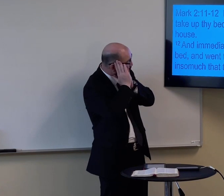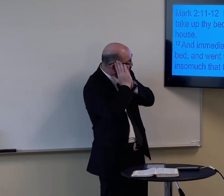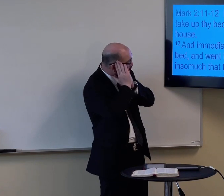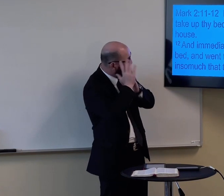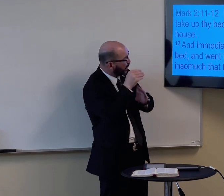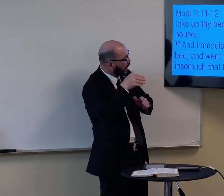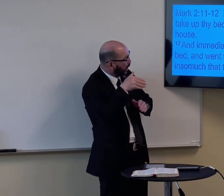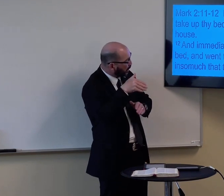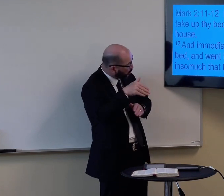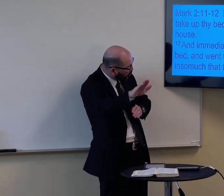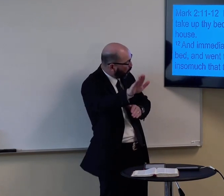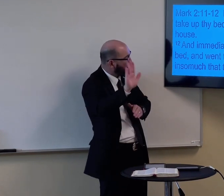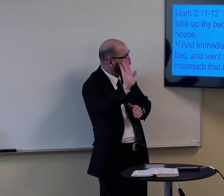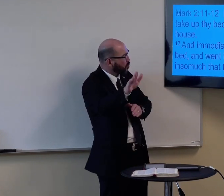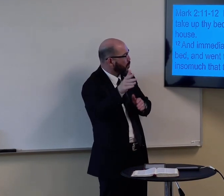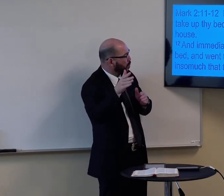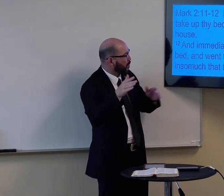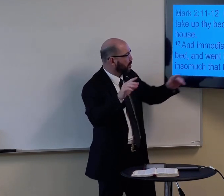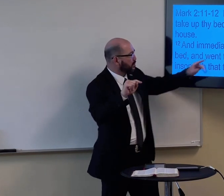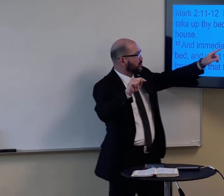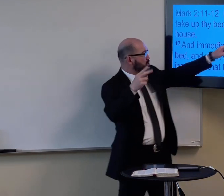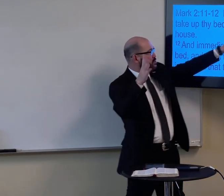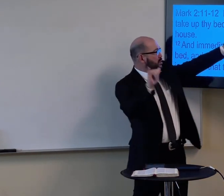and go thy way